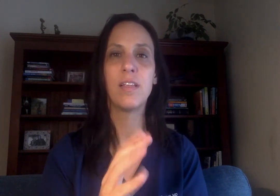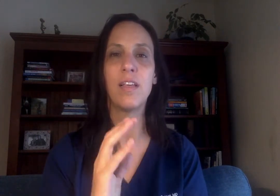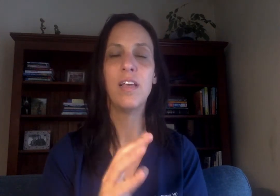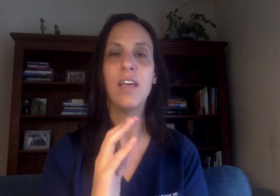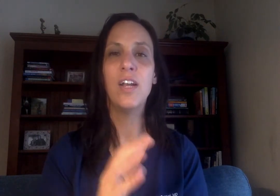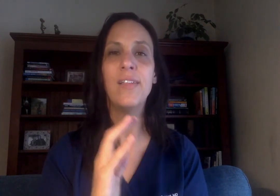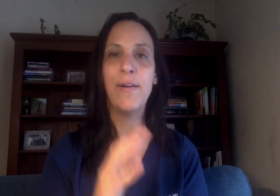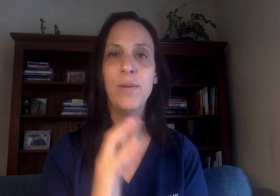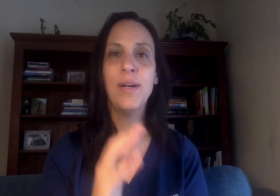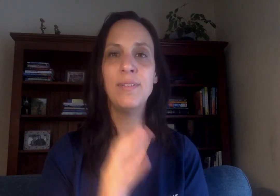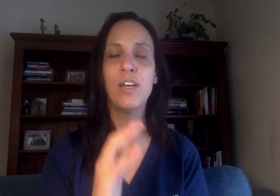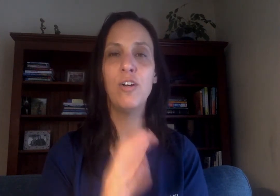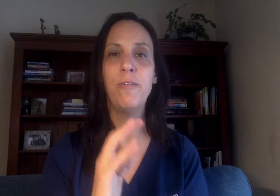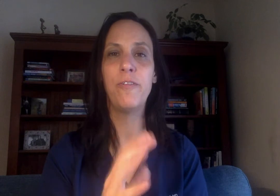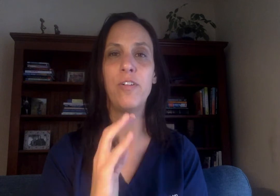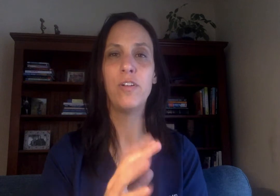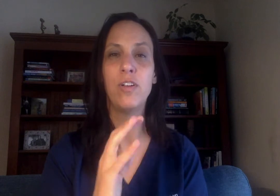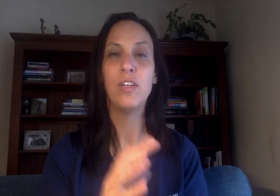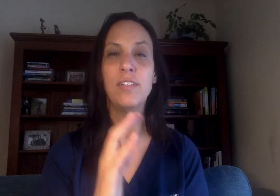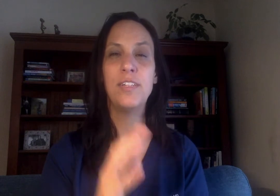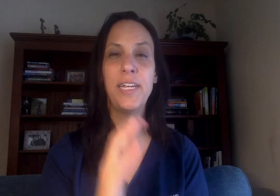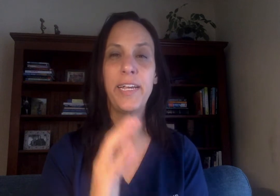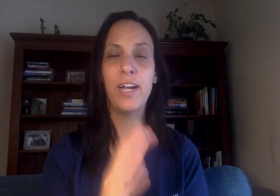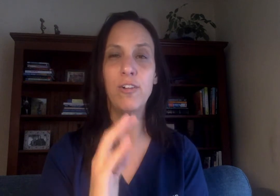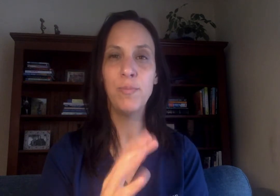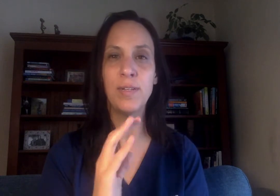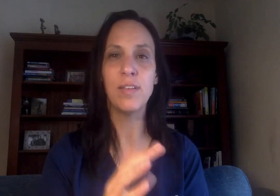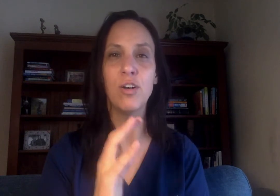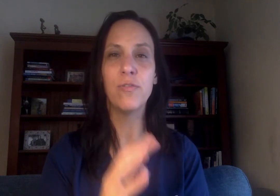and allowing myself to take care of myself